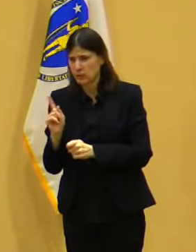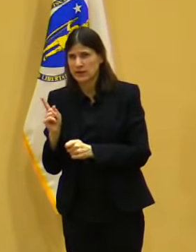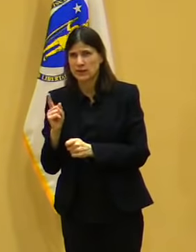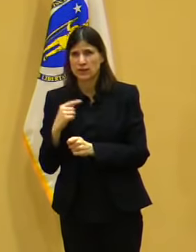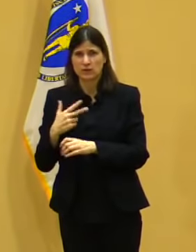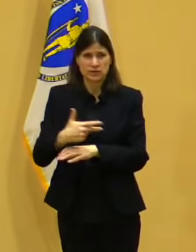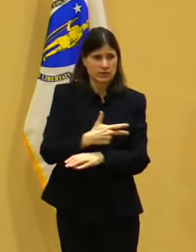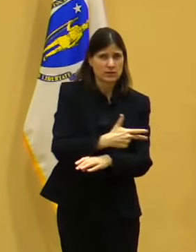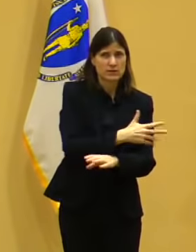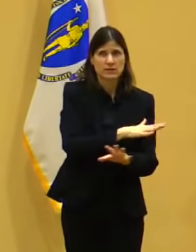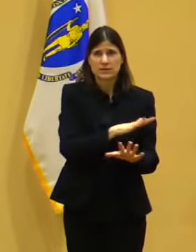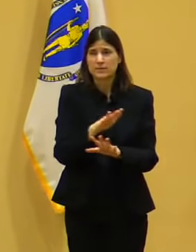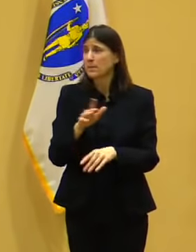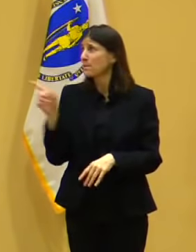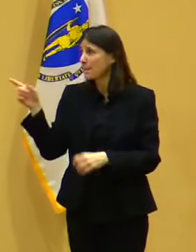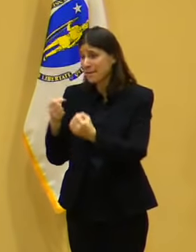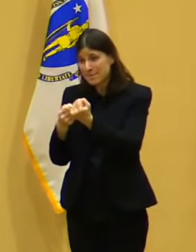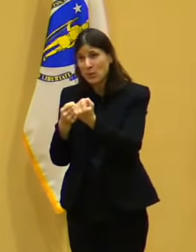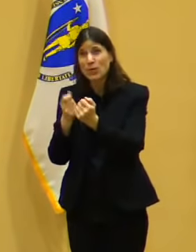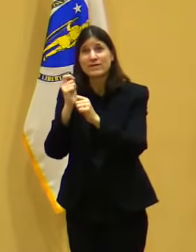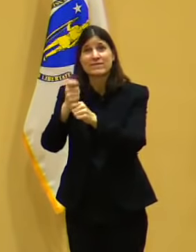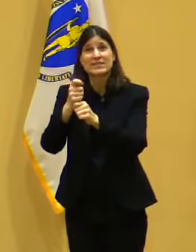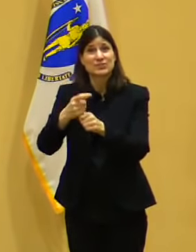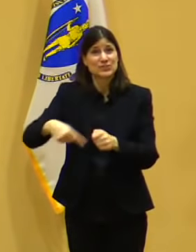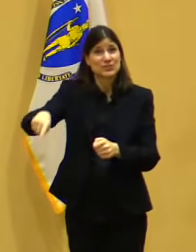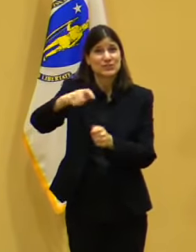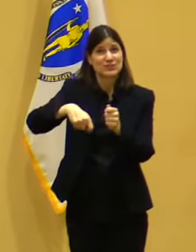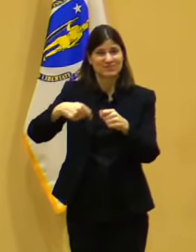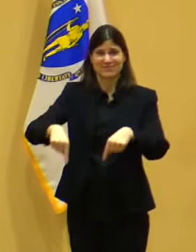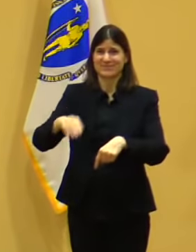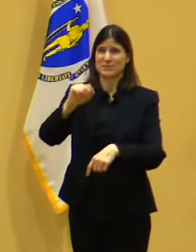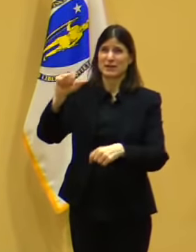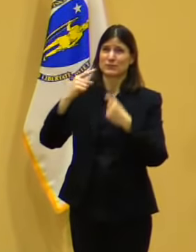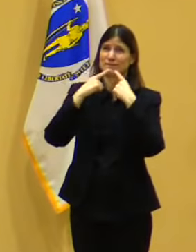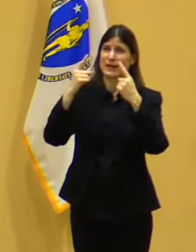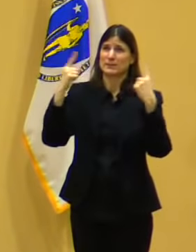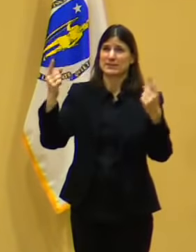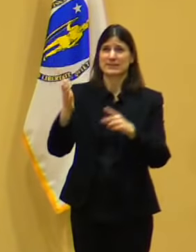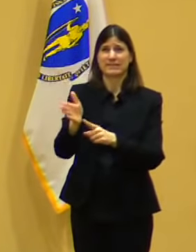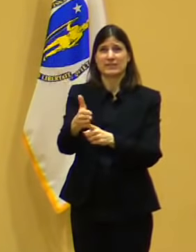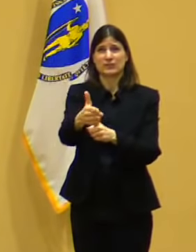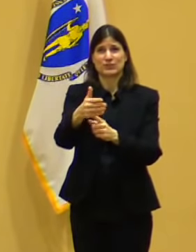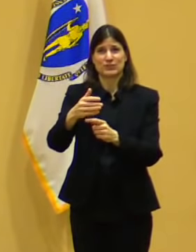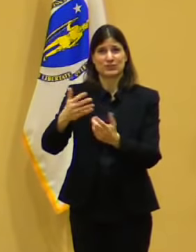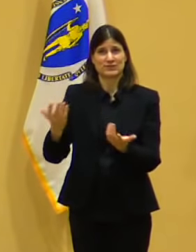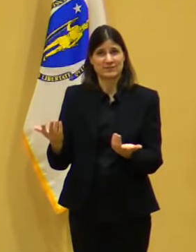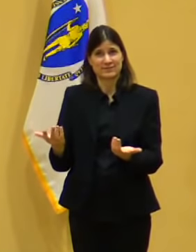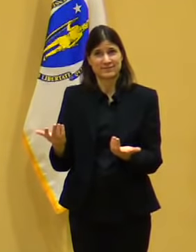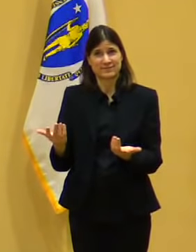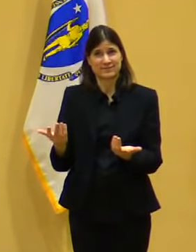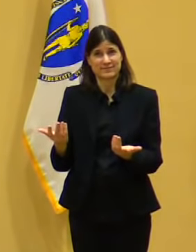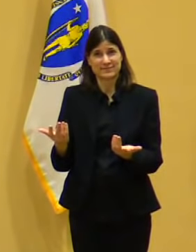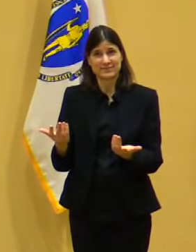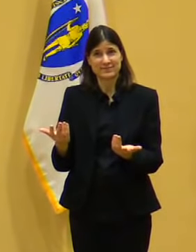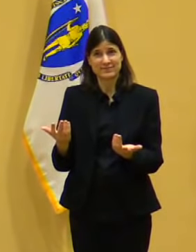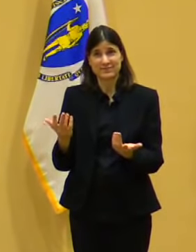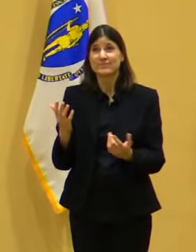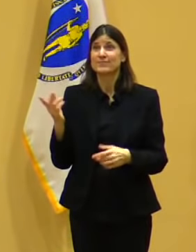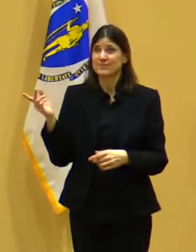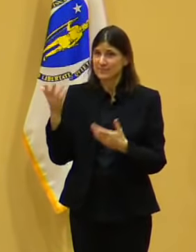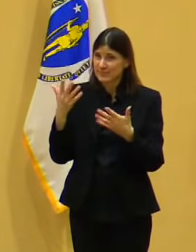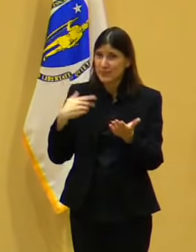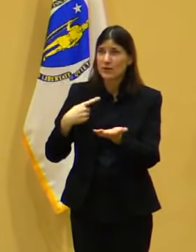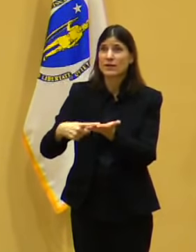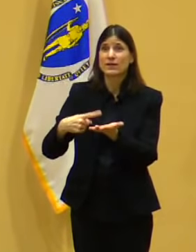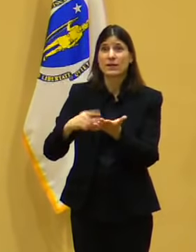community here in the Commonwealth and beyond down the coast, because some of the folks in the Commonwealth actually do a lot of their fishing in